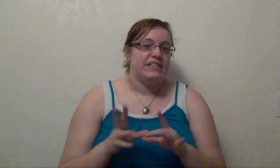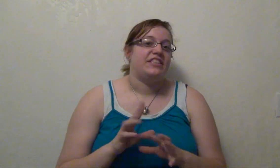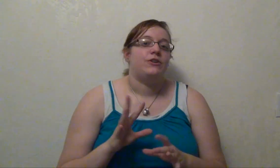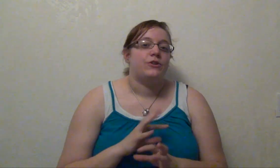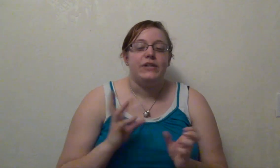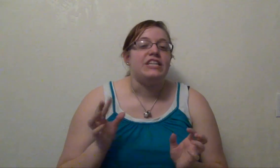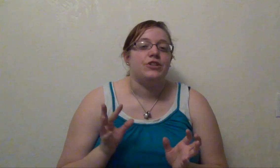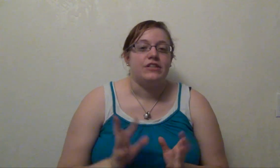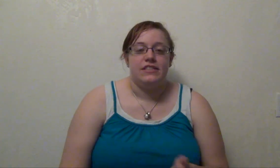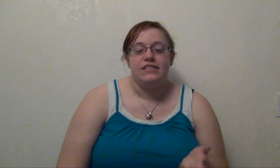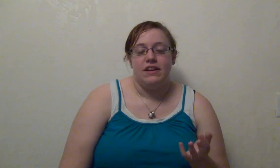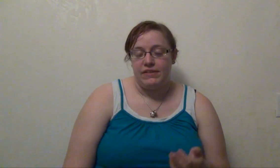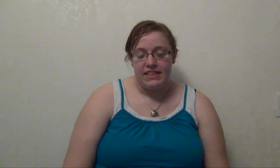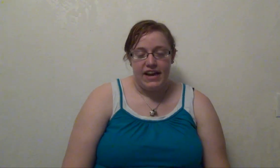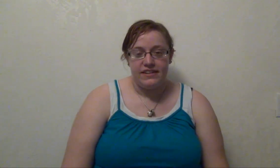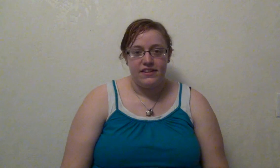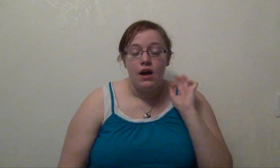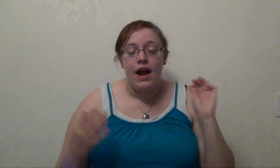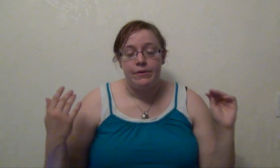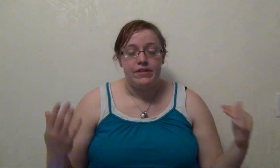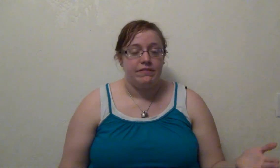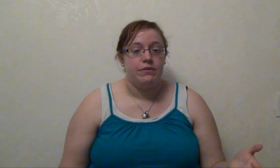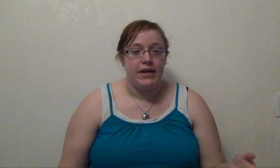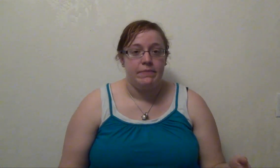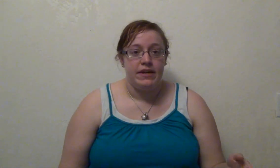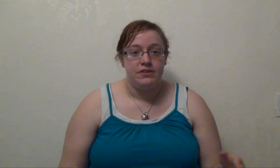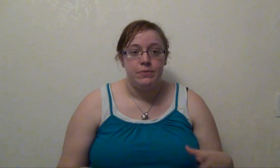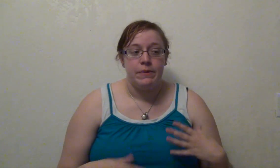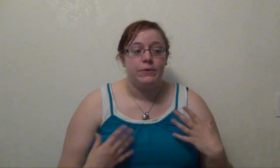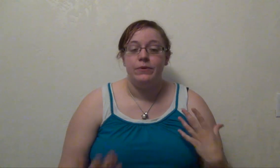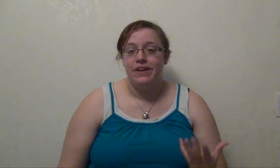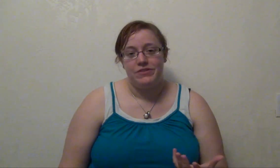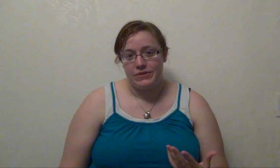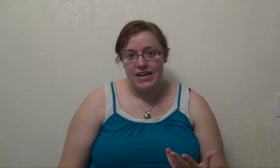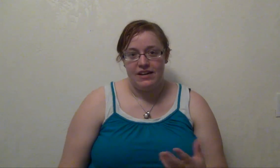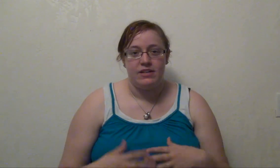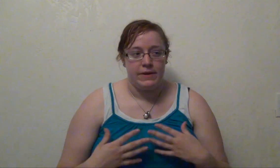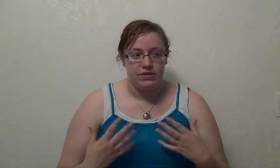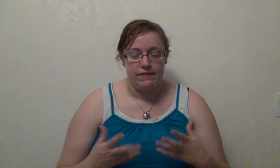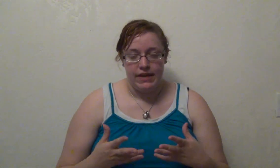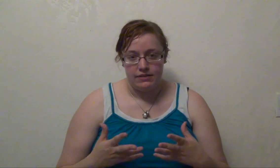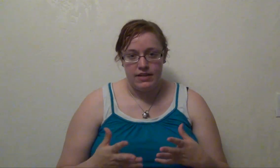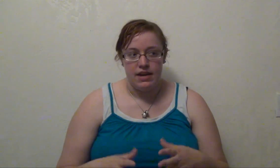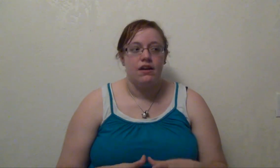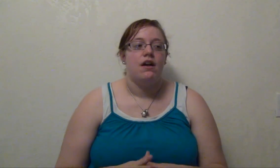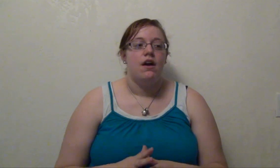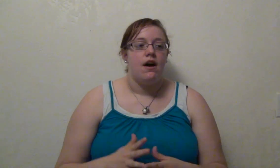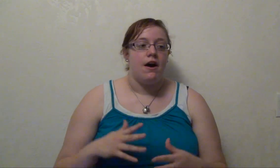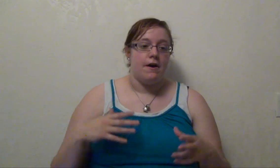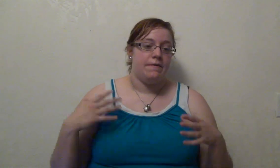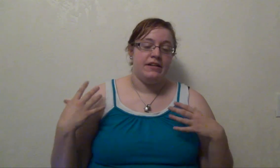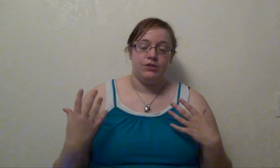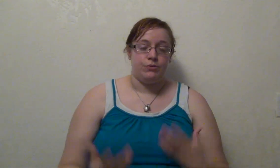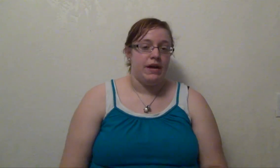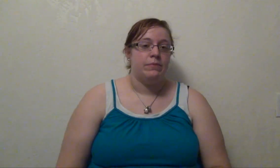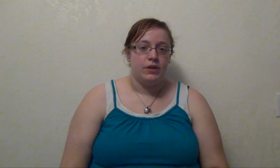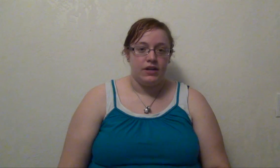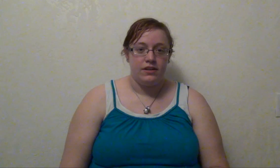mystical creatures and stuff like that. I would definitely recommend it to people who love to read, especially fantasy. It's a great book.